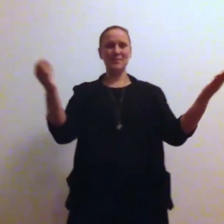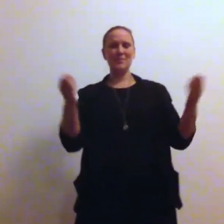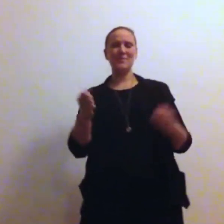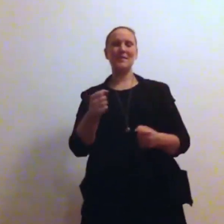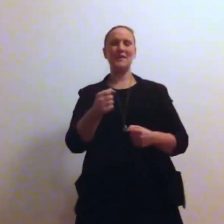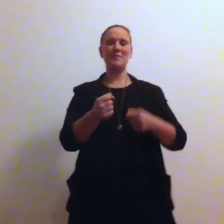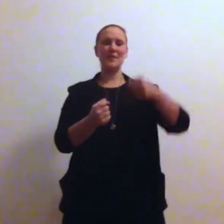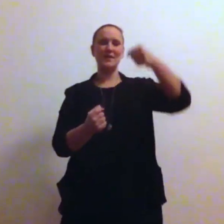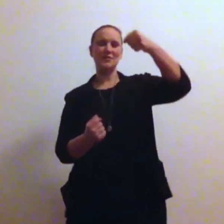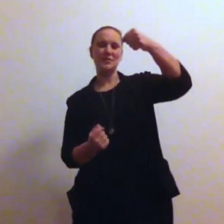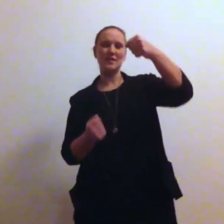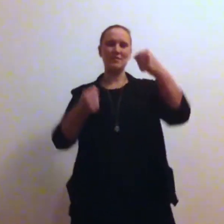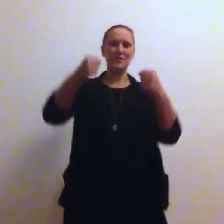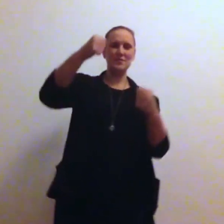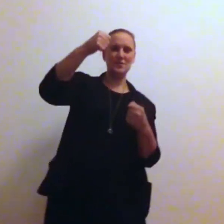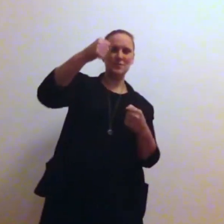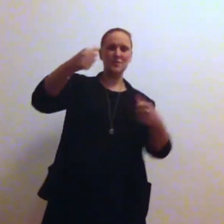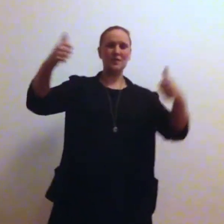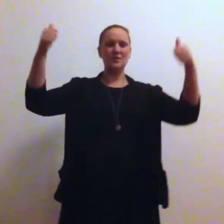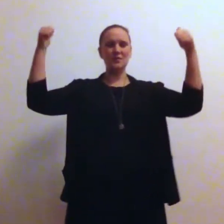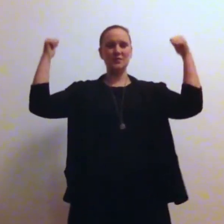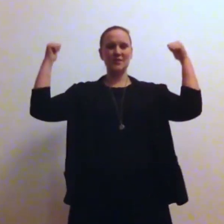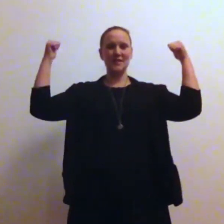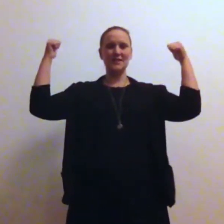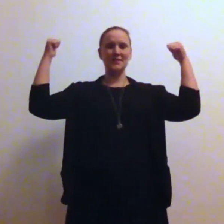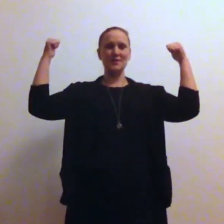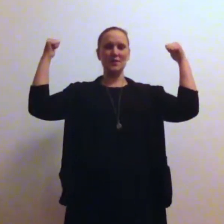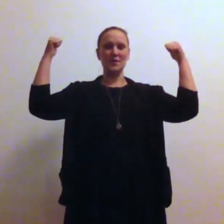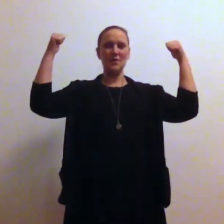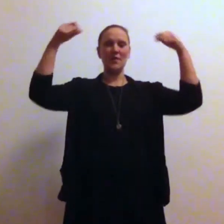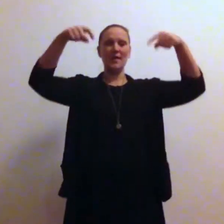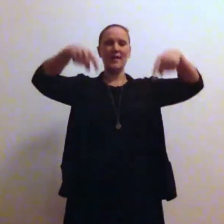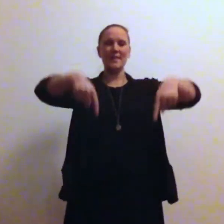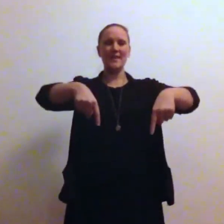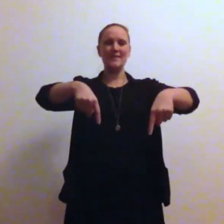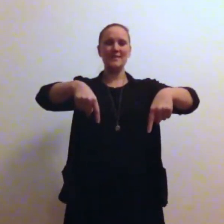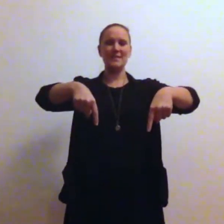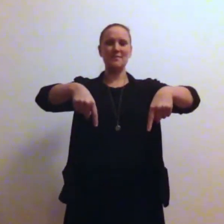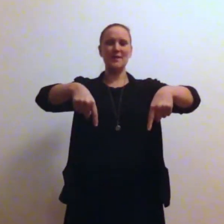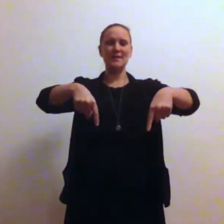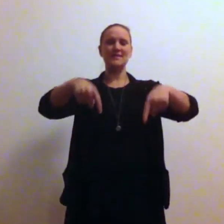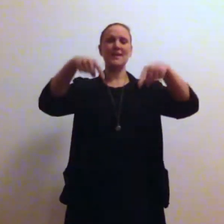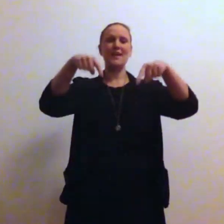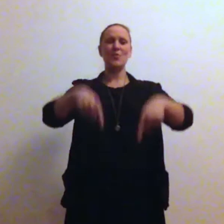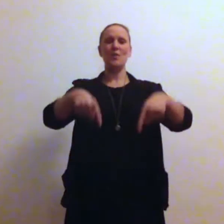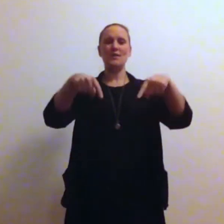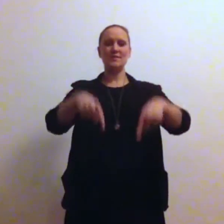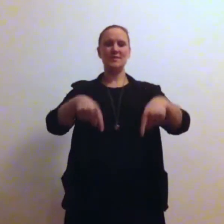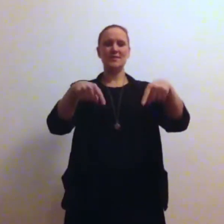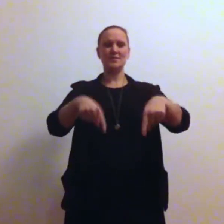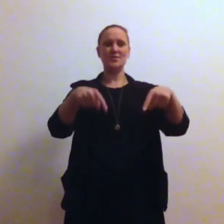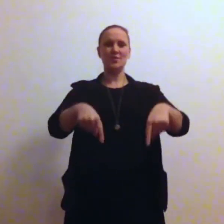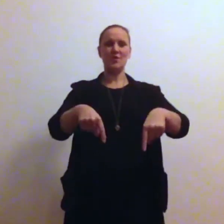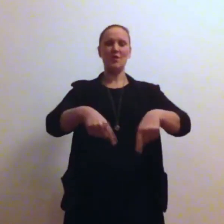I've been travelling to countries years ago. This the place I wanted to know.